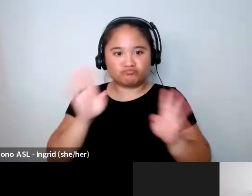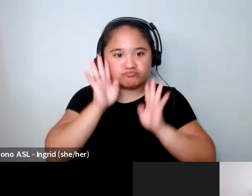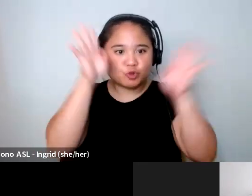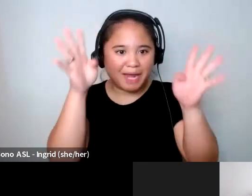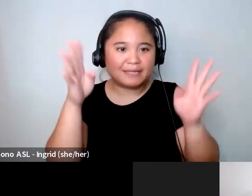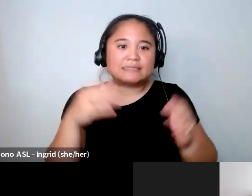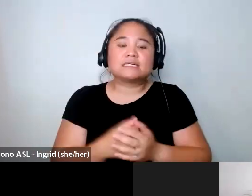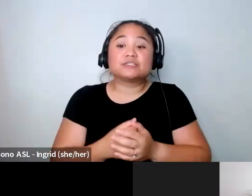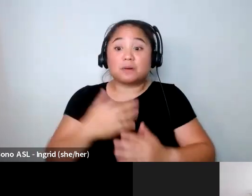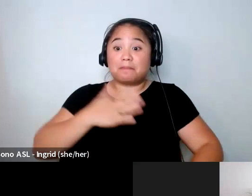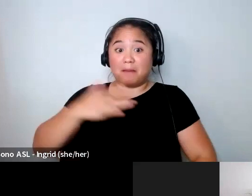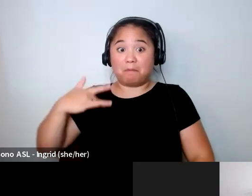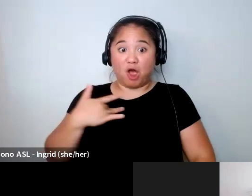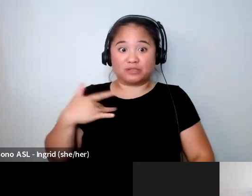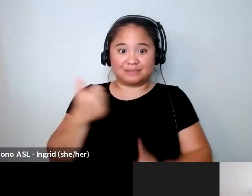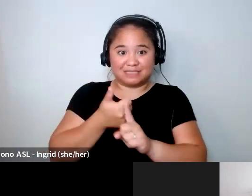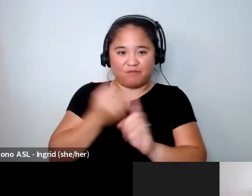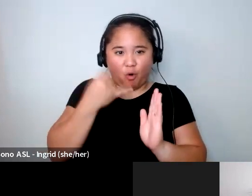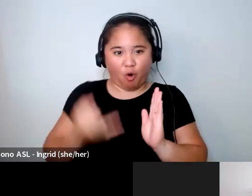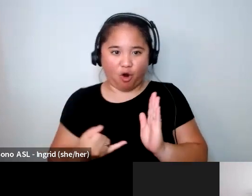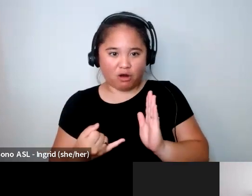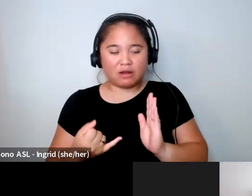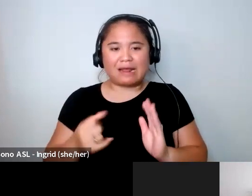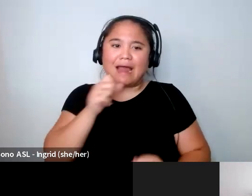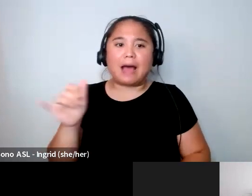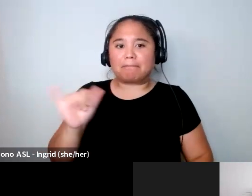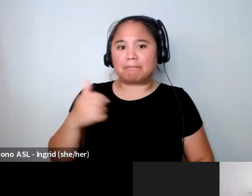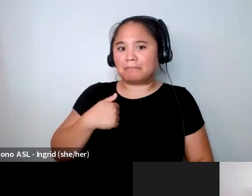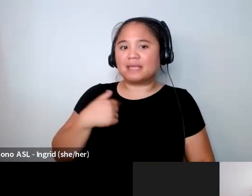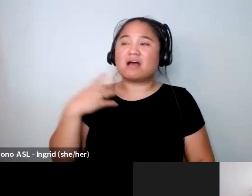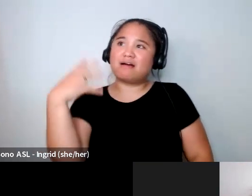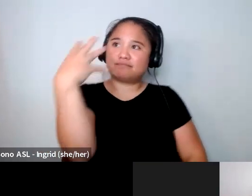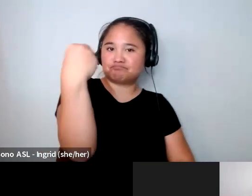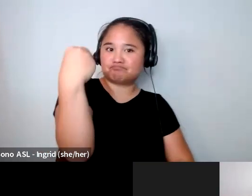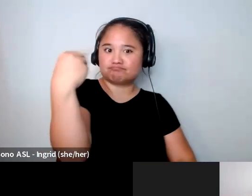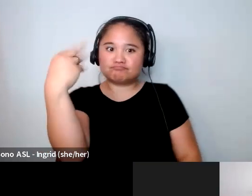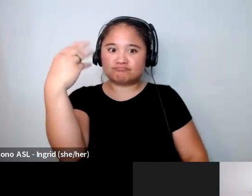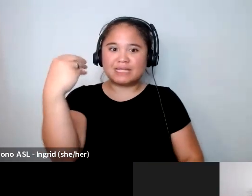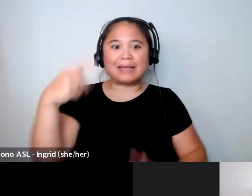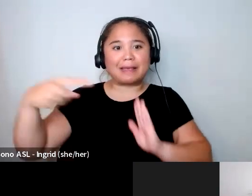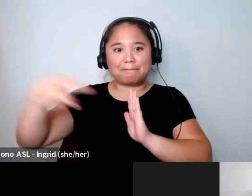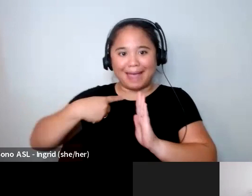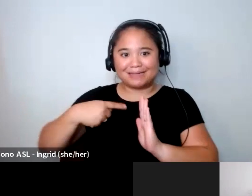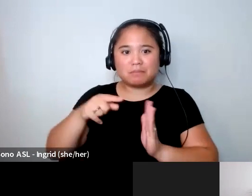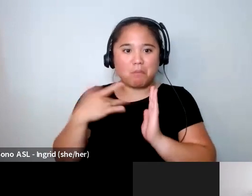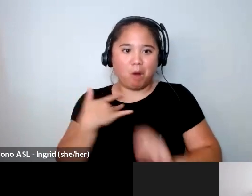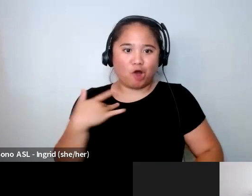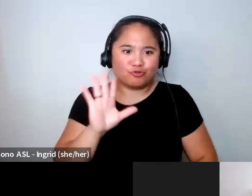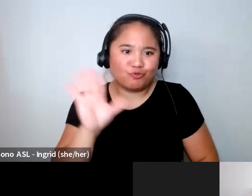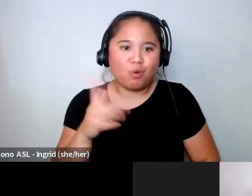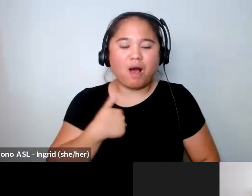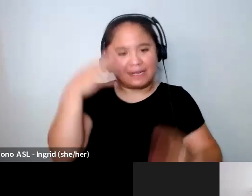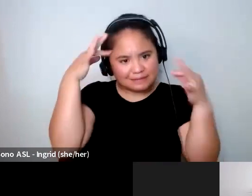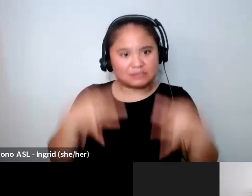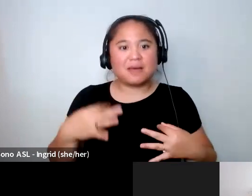modeling was really art it wasn't really me like getting in front of camera getting paid to model it was me deciding that